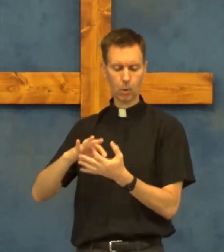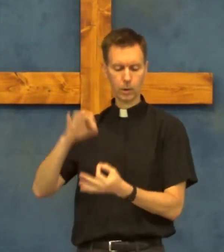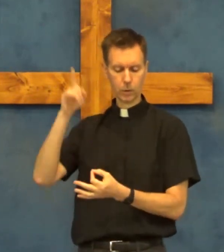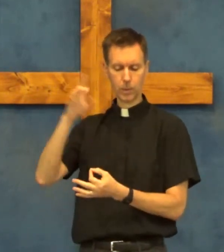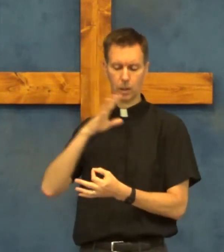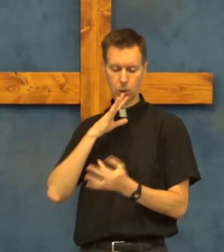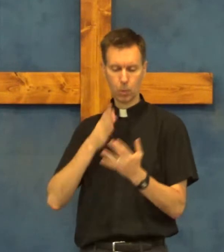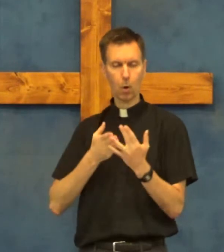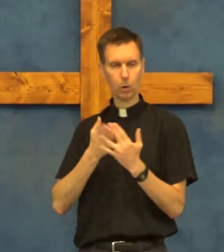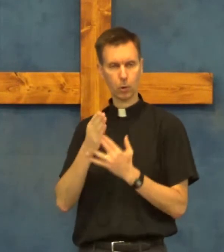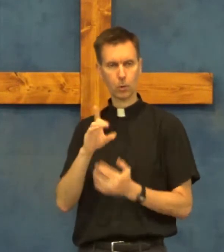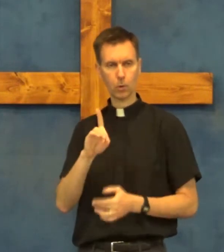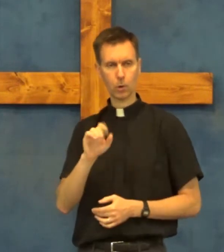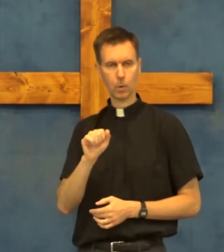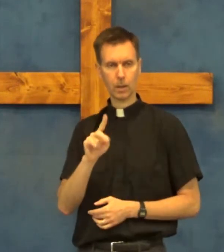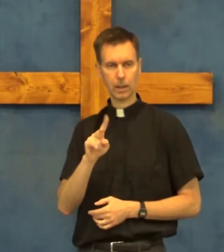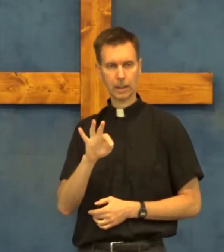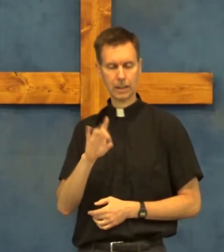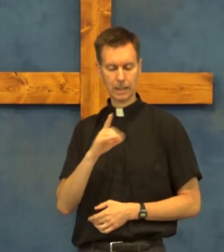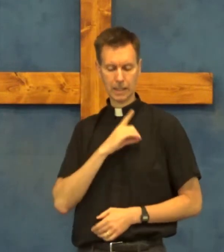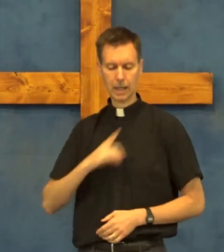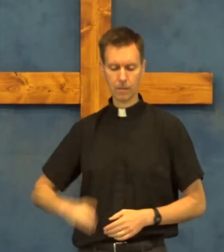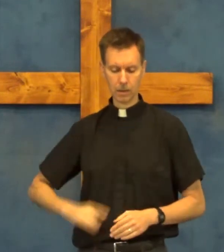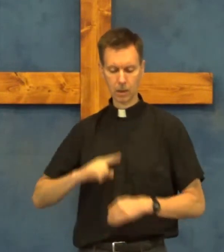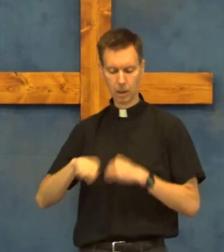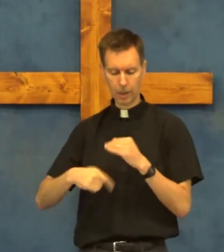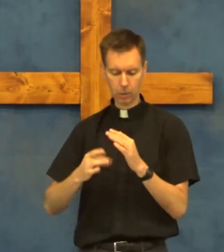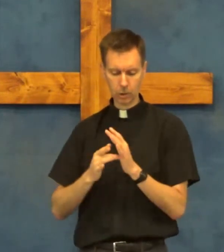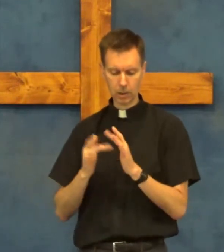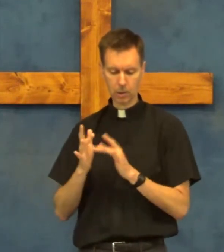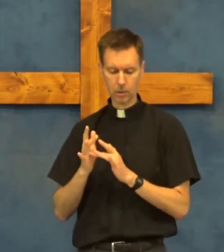holy spirit spoke through david about jesus